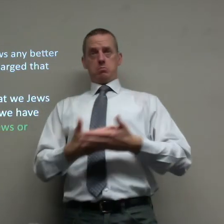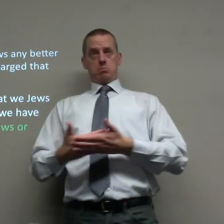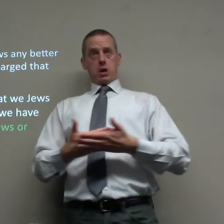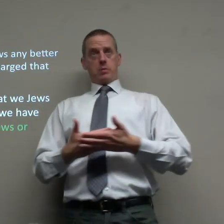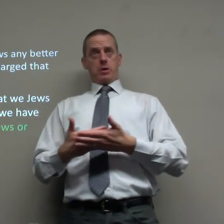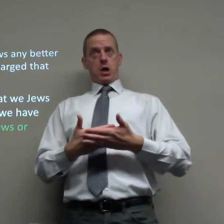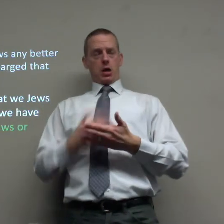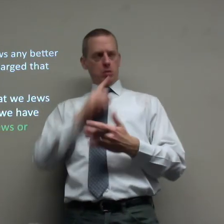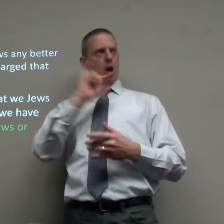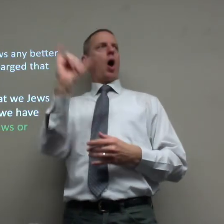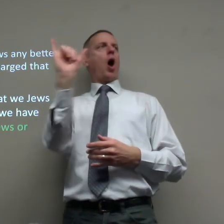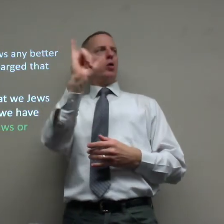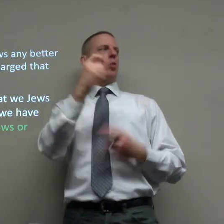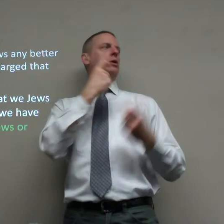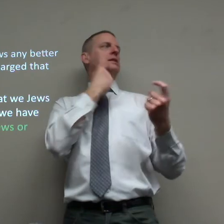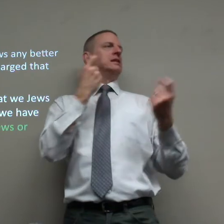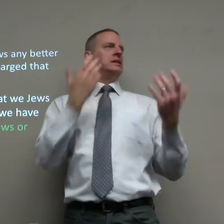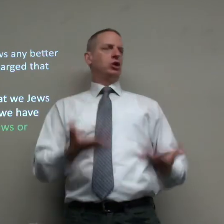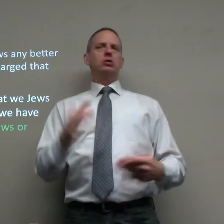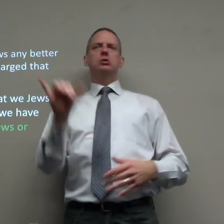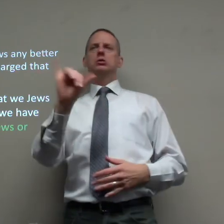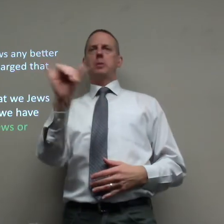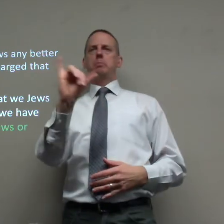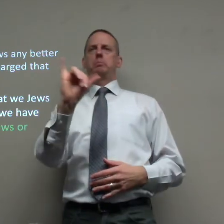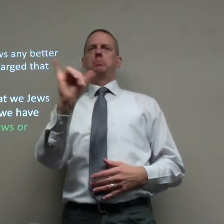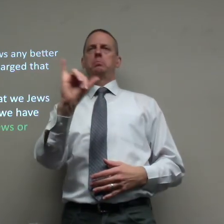it's important to say that babies are also sinners